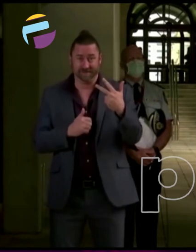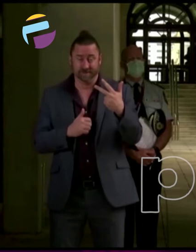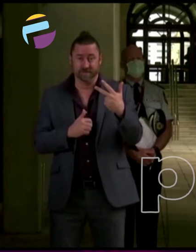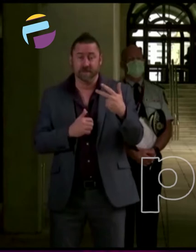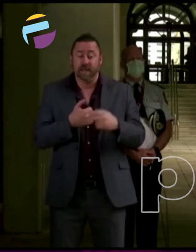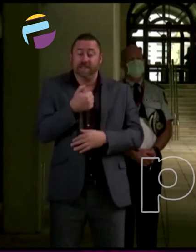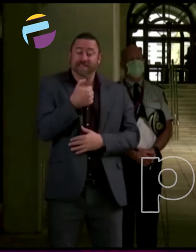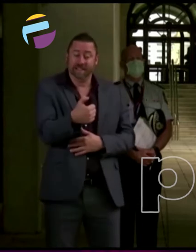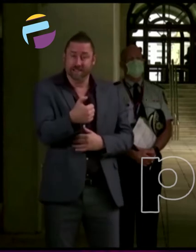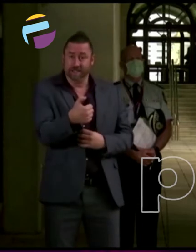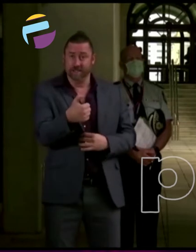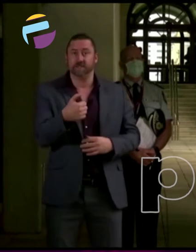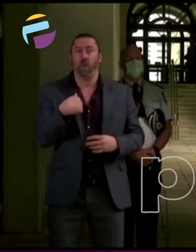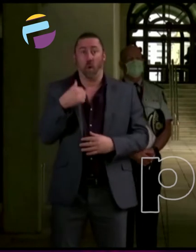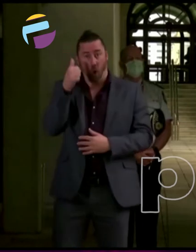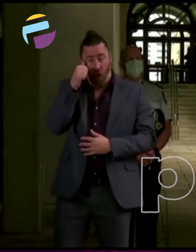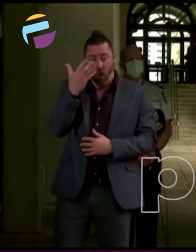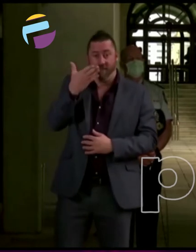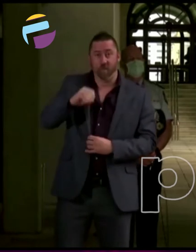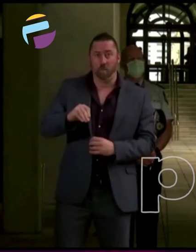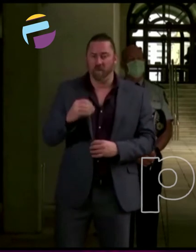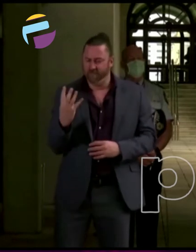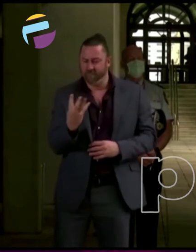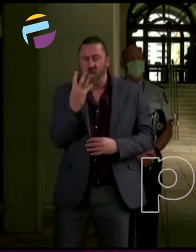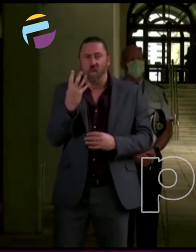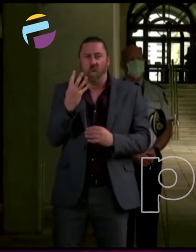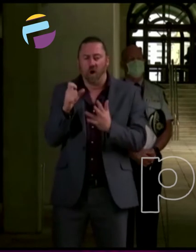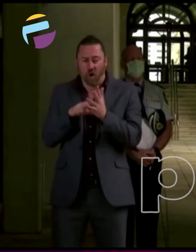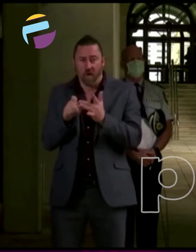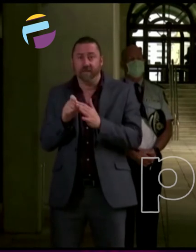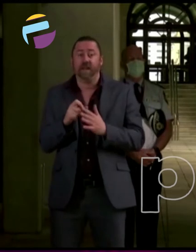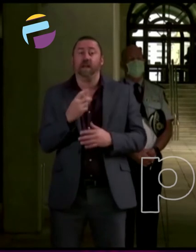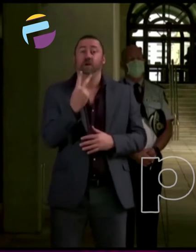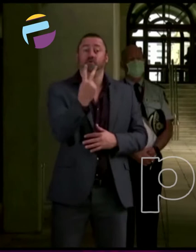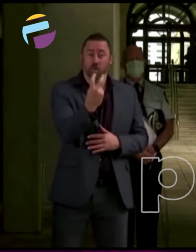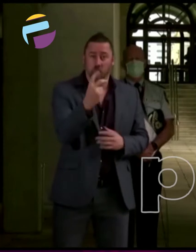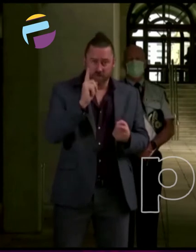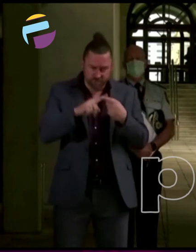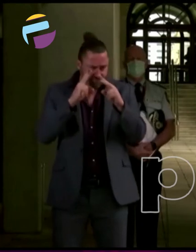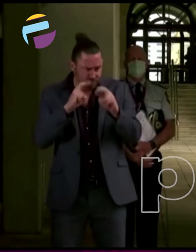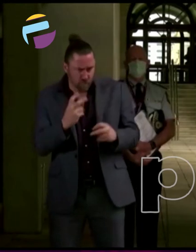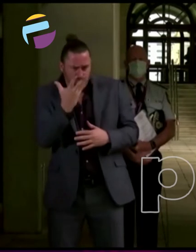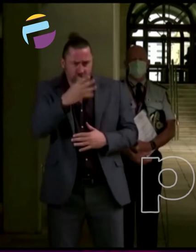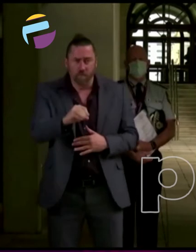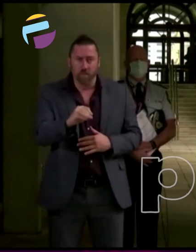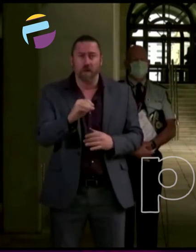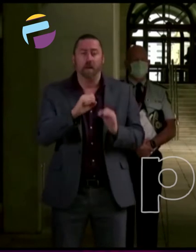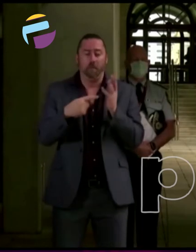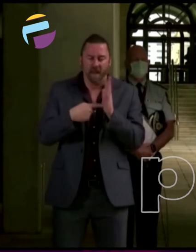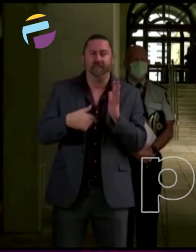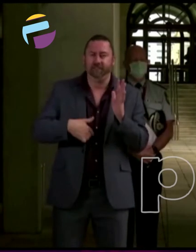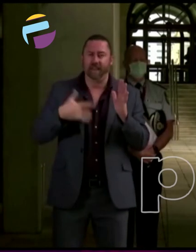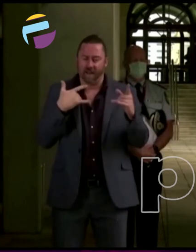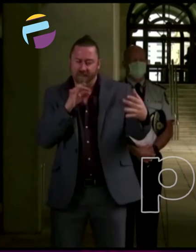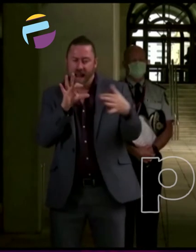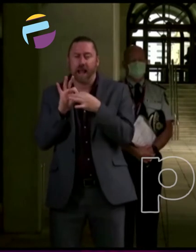six are close contacts of confirmed cases and two are currently under investigation but we believe that they are also